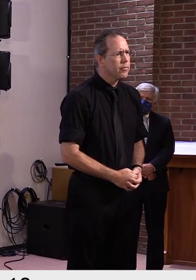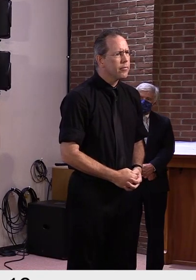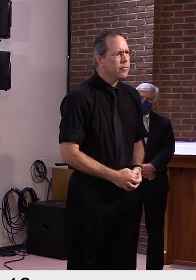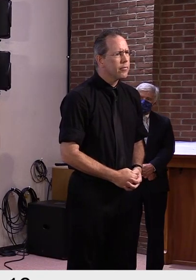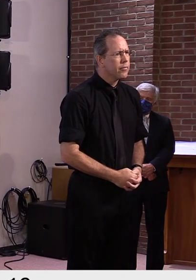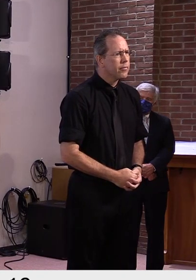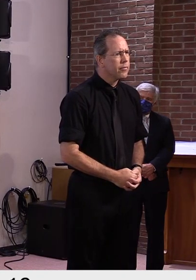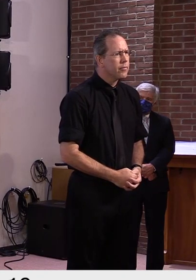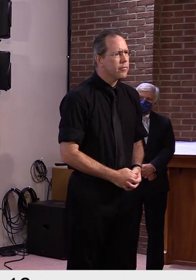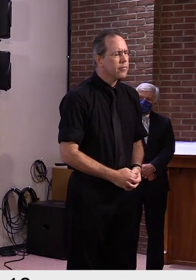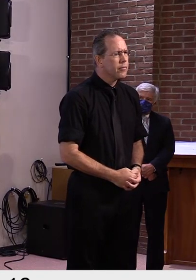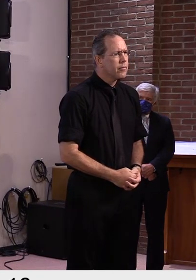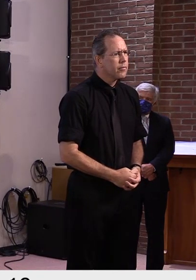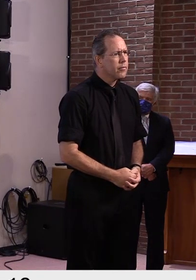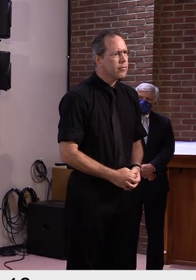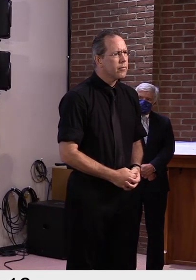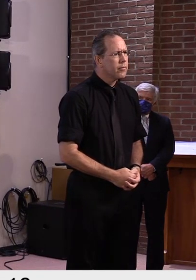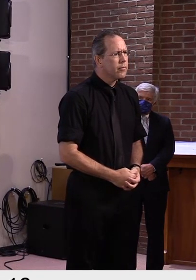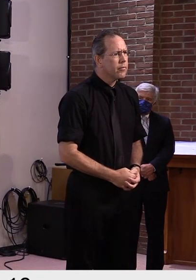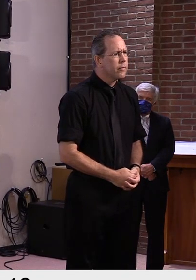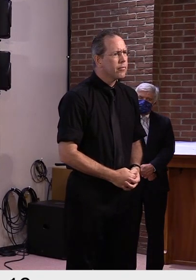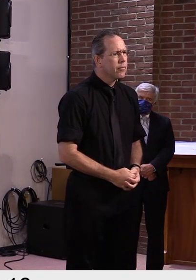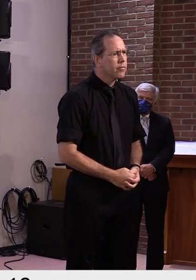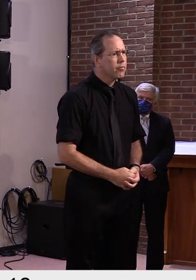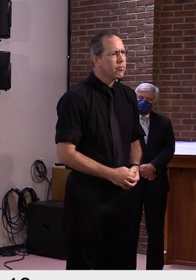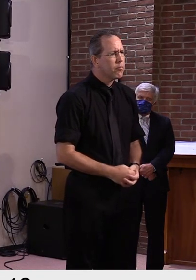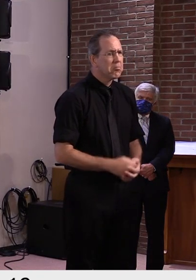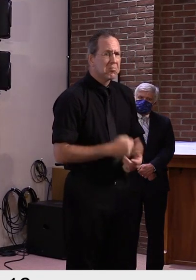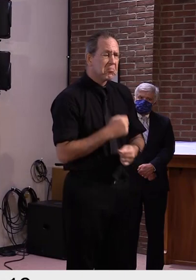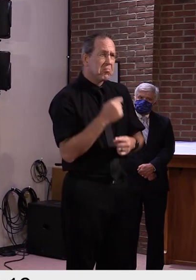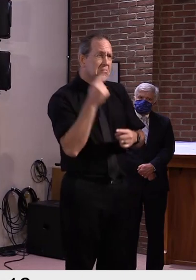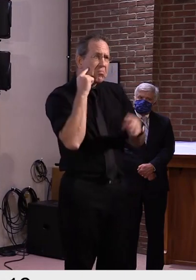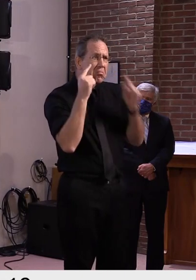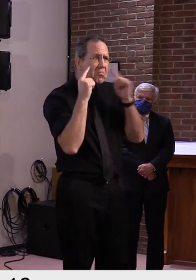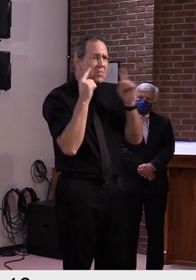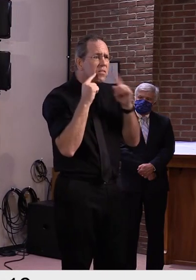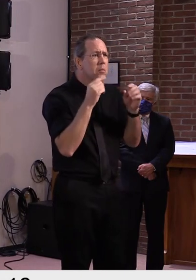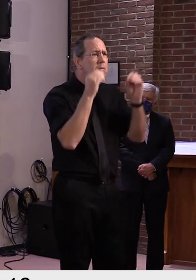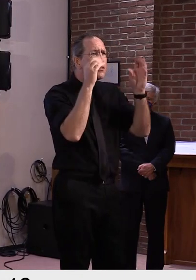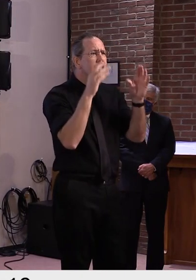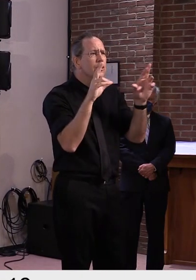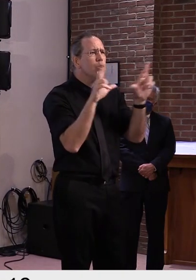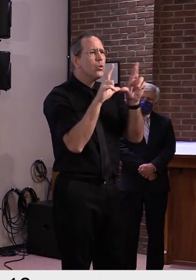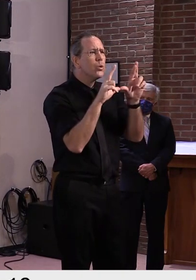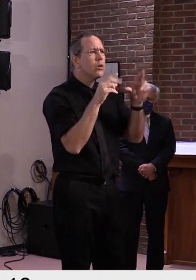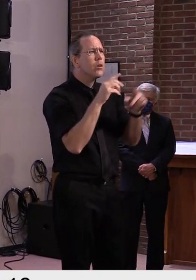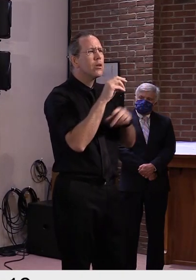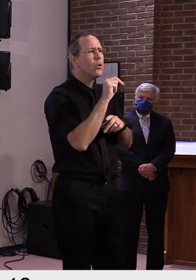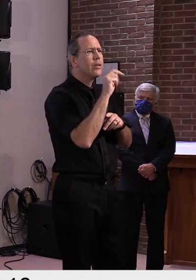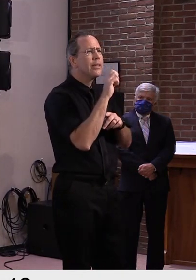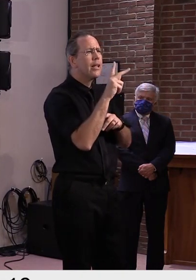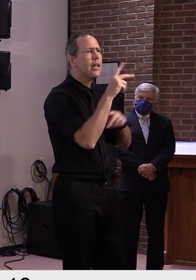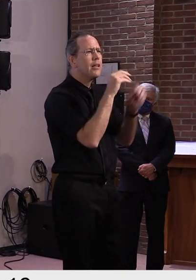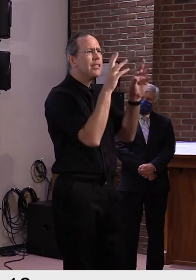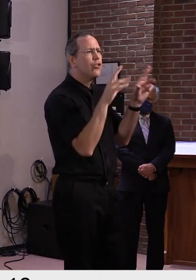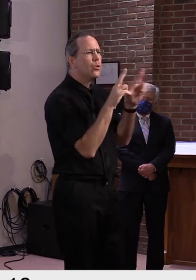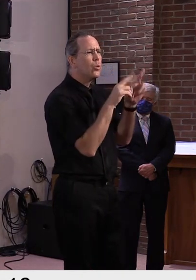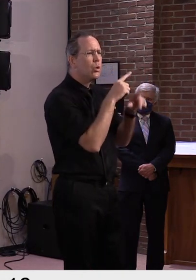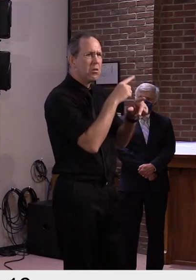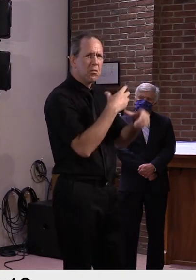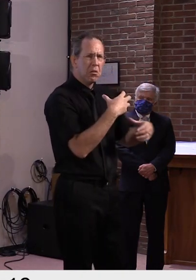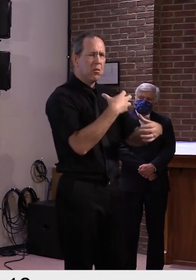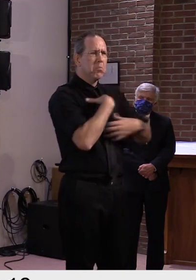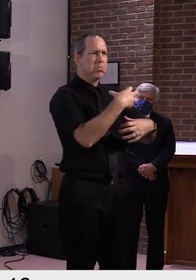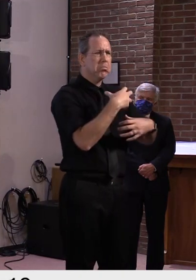you have a response to a fairly heavy criticism from the FBI? Well, first of all,